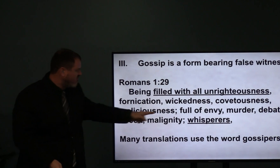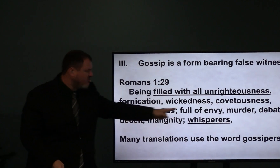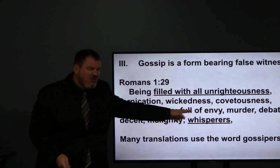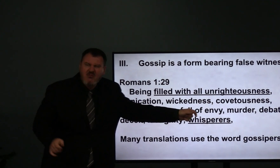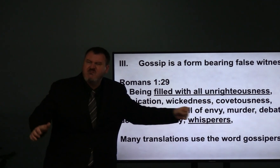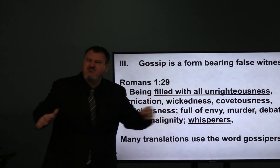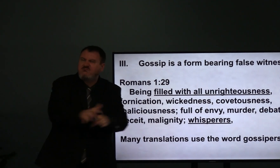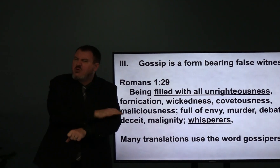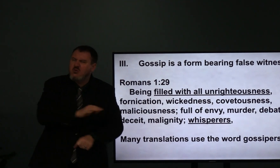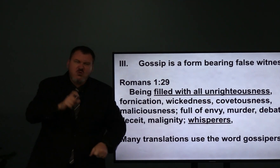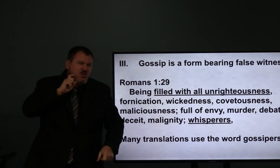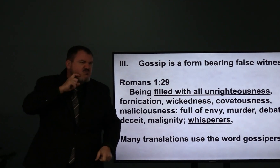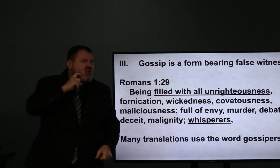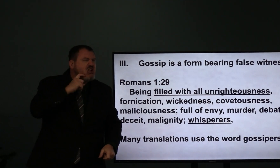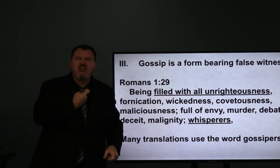being full of envy,